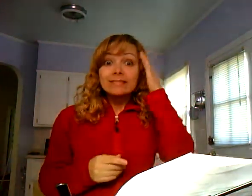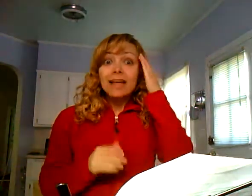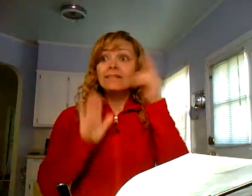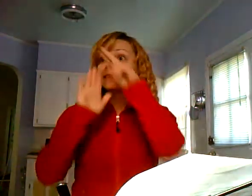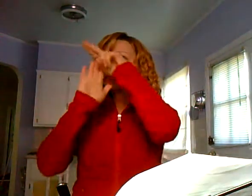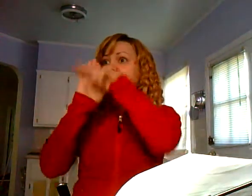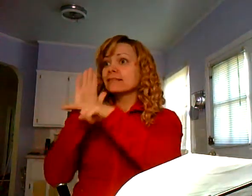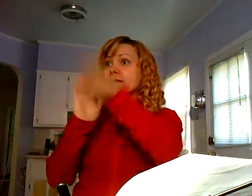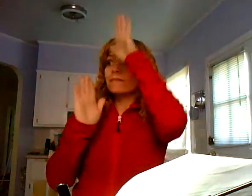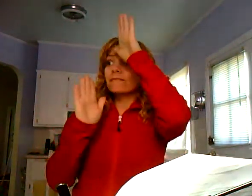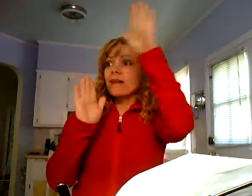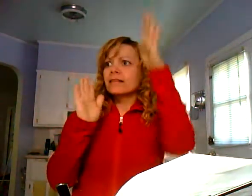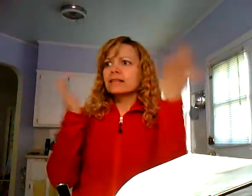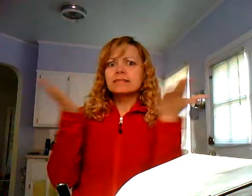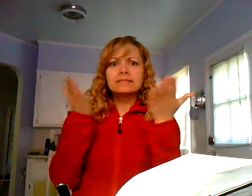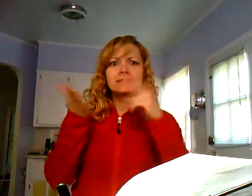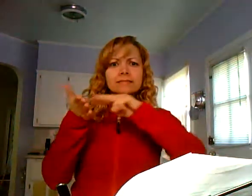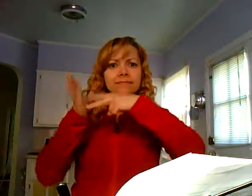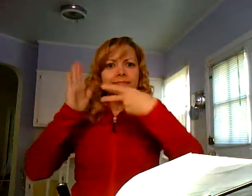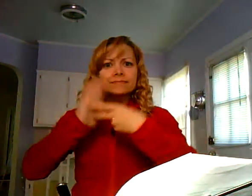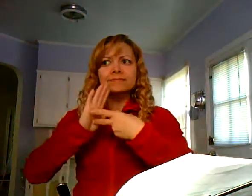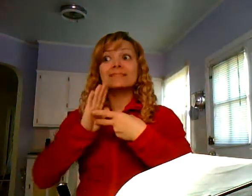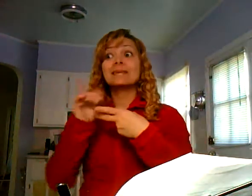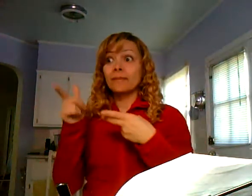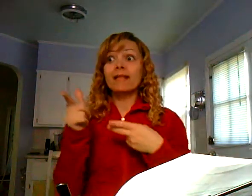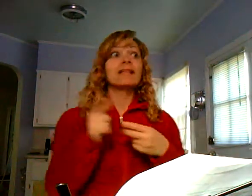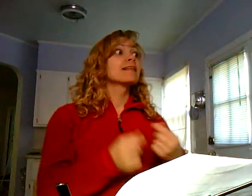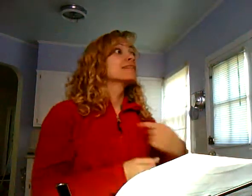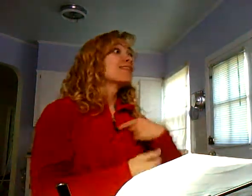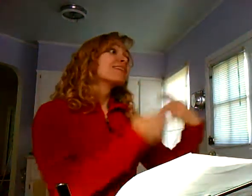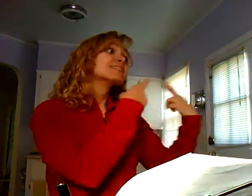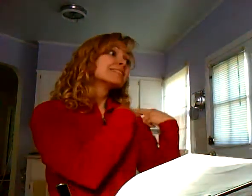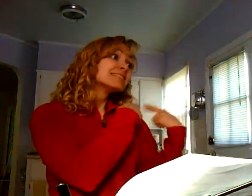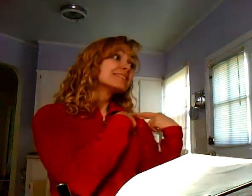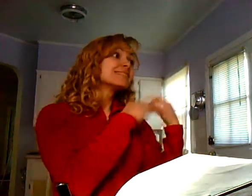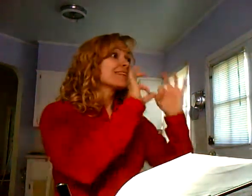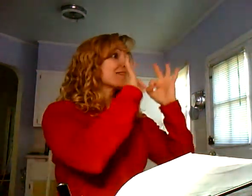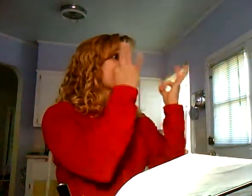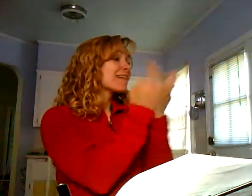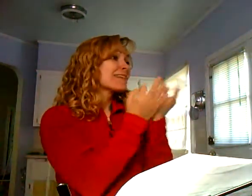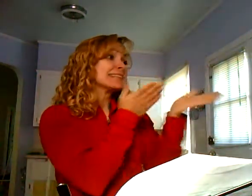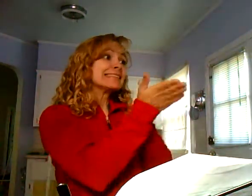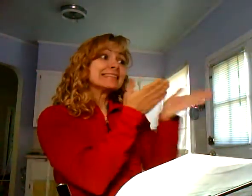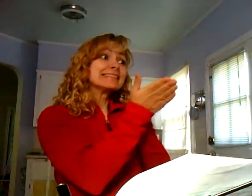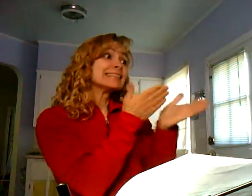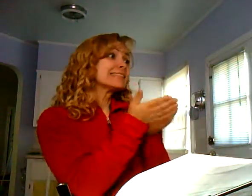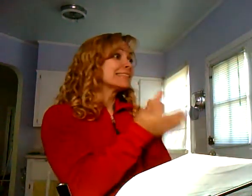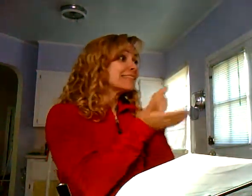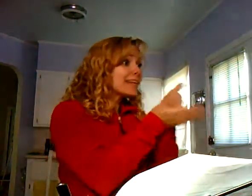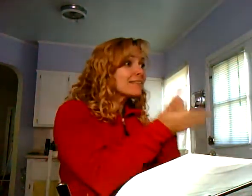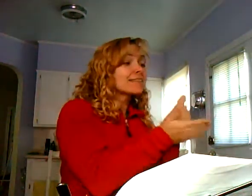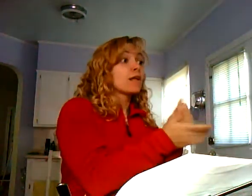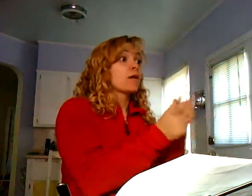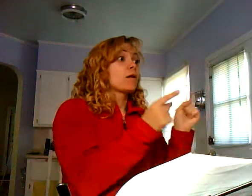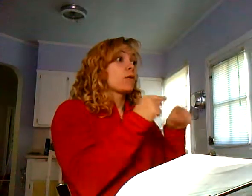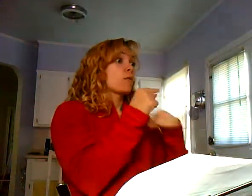Do you understand what it means to let the dead bury the dead or what he meant? Well, it was a family